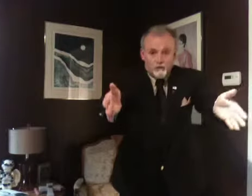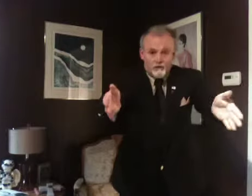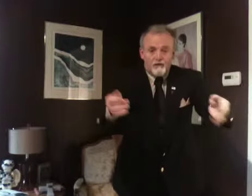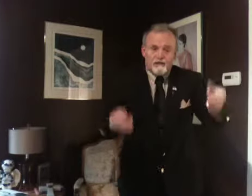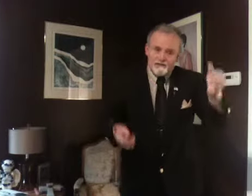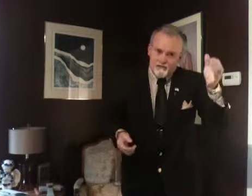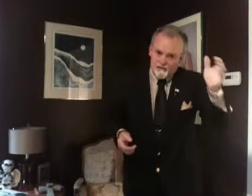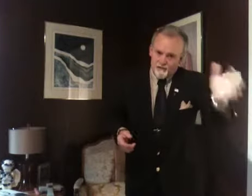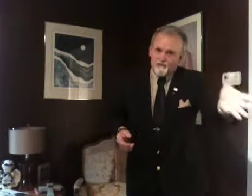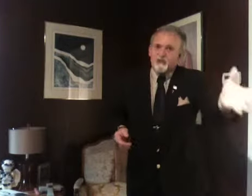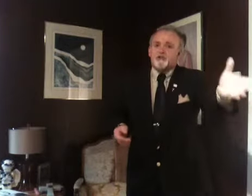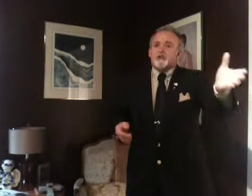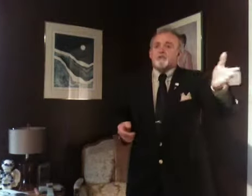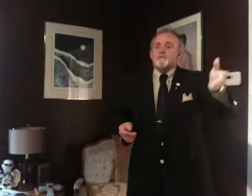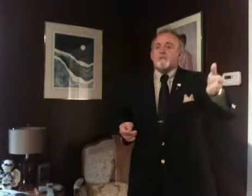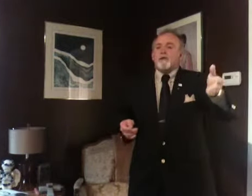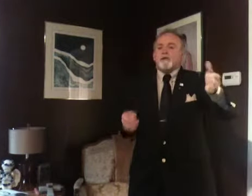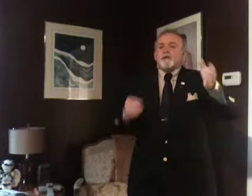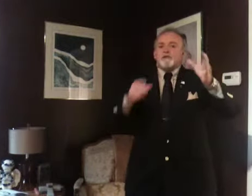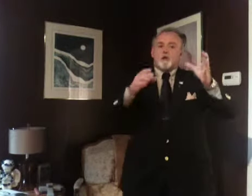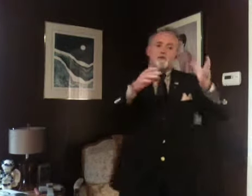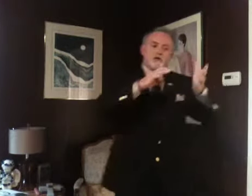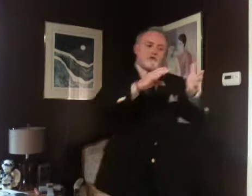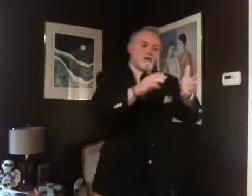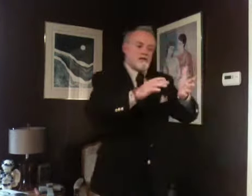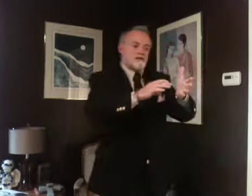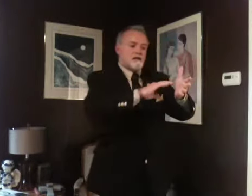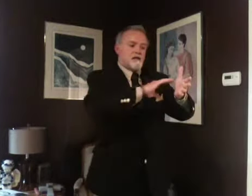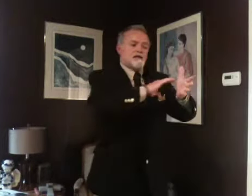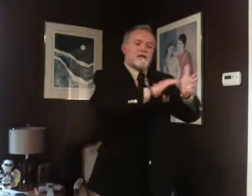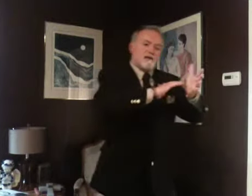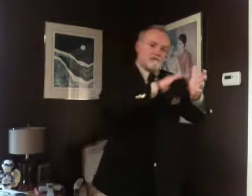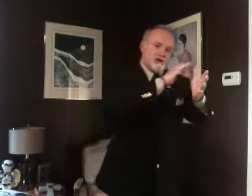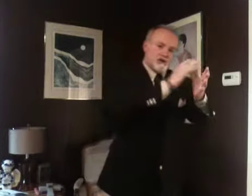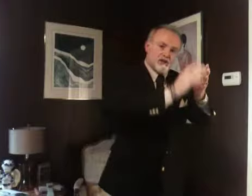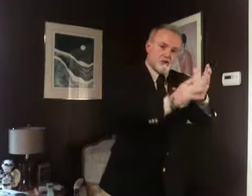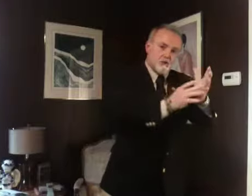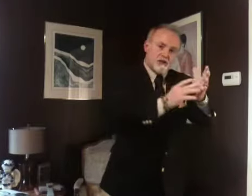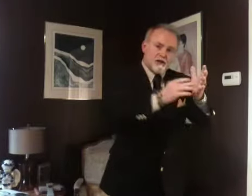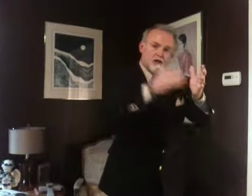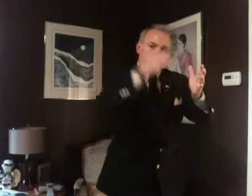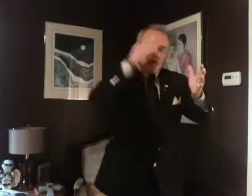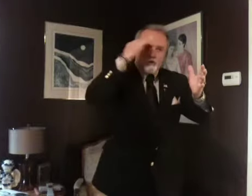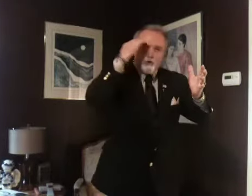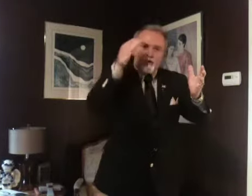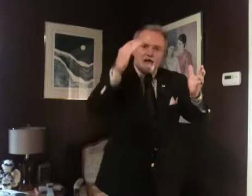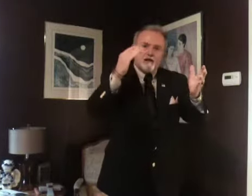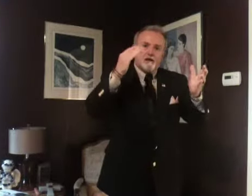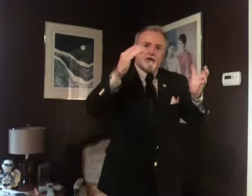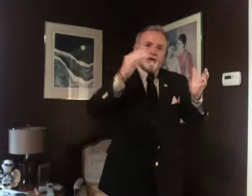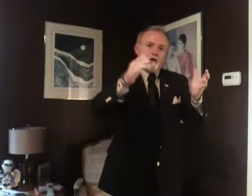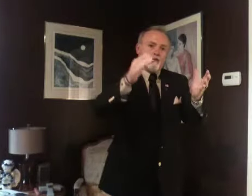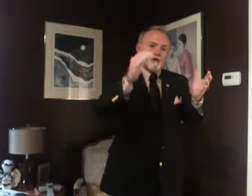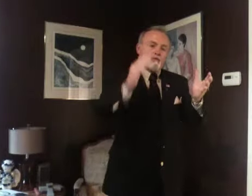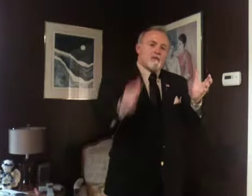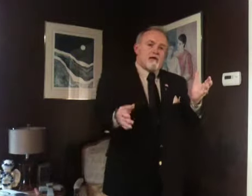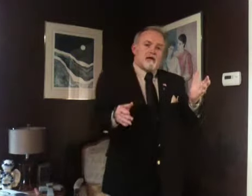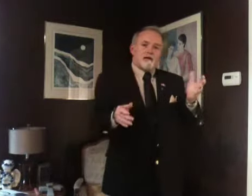work. That's another vision. So, through this, that's how vision is working. You already know in your mind